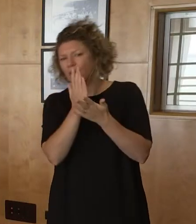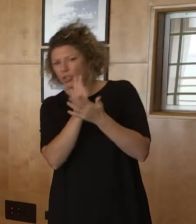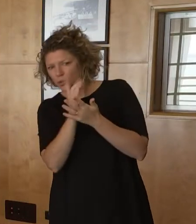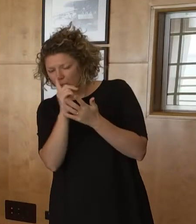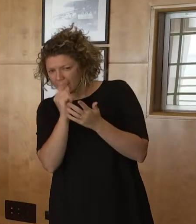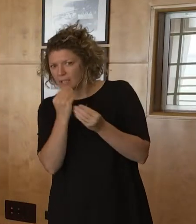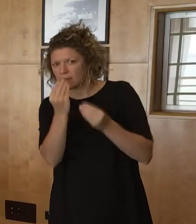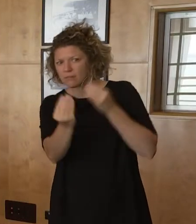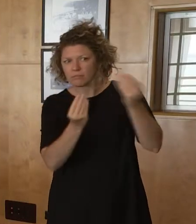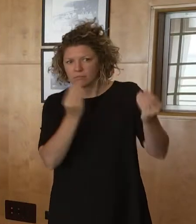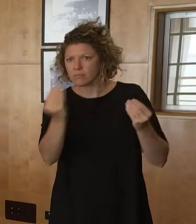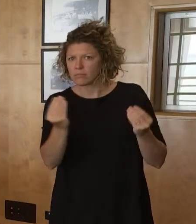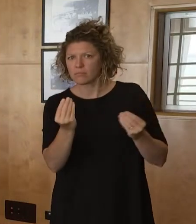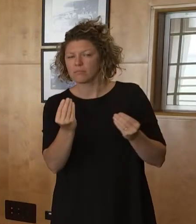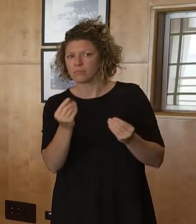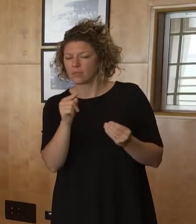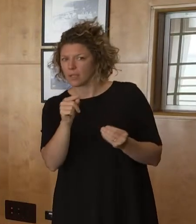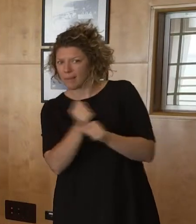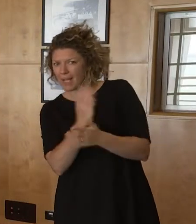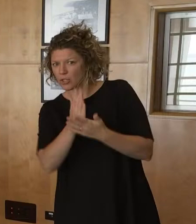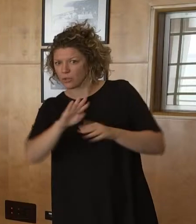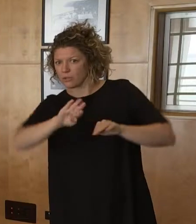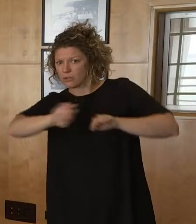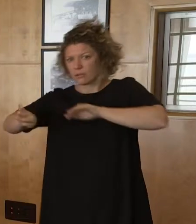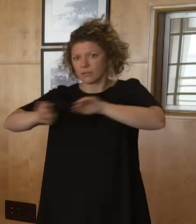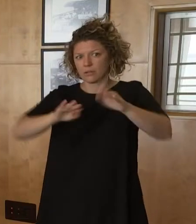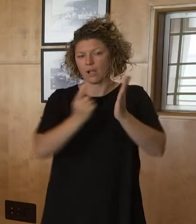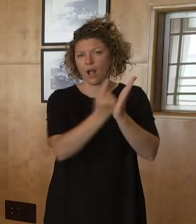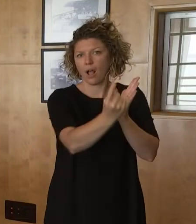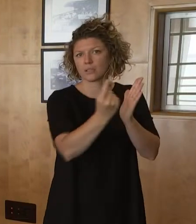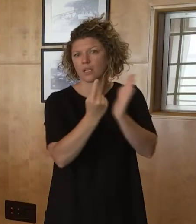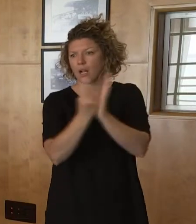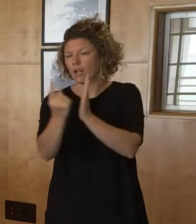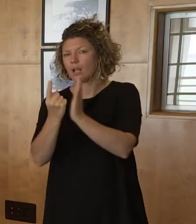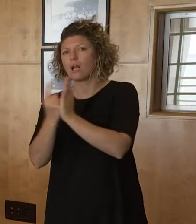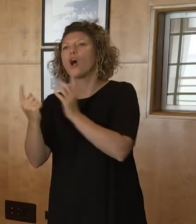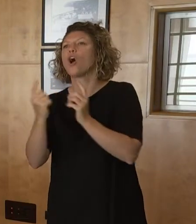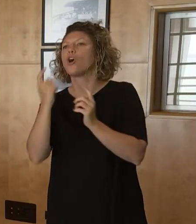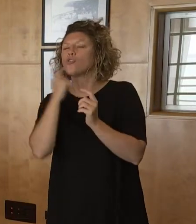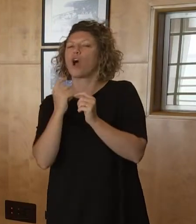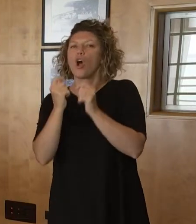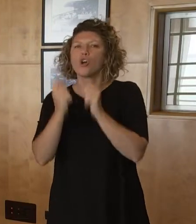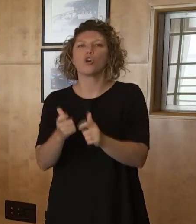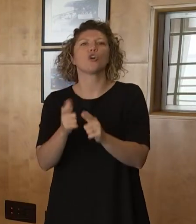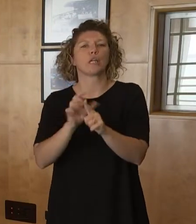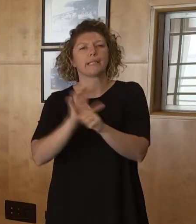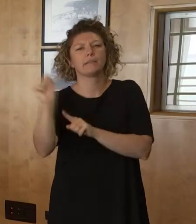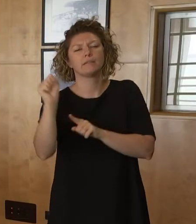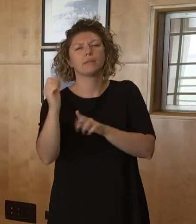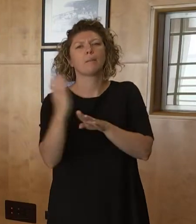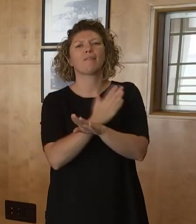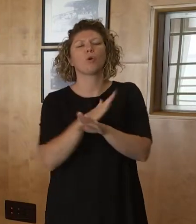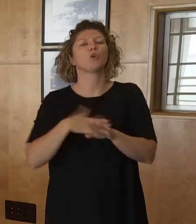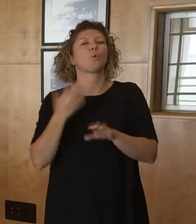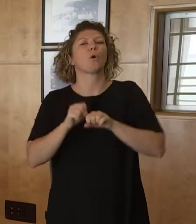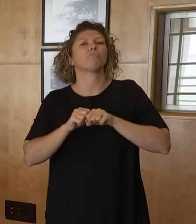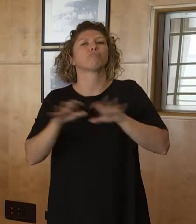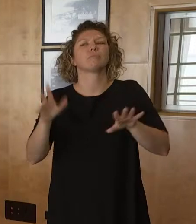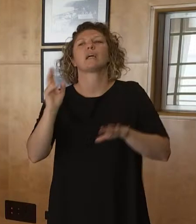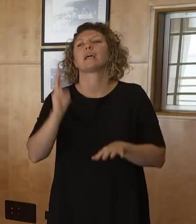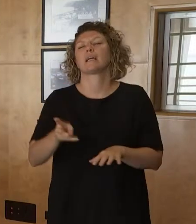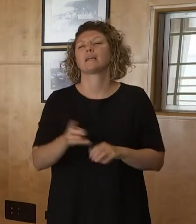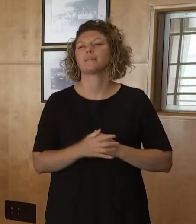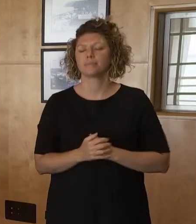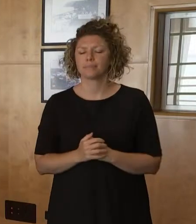and isolate people effectively in Ambloodowatch early to try and prevent that from spreading